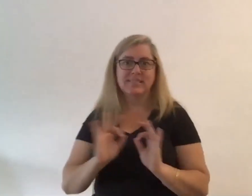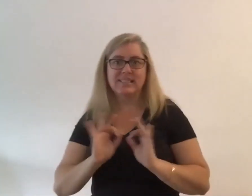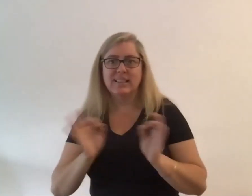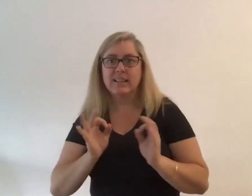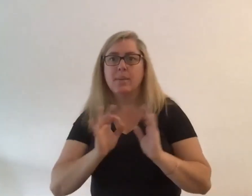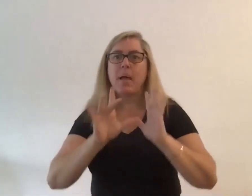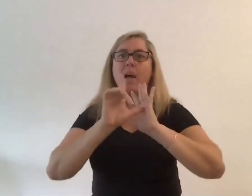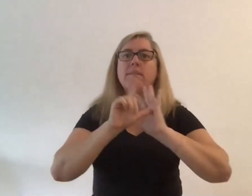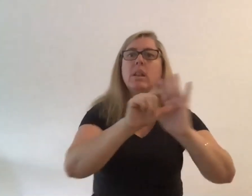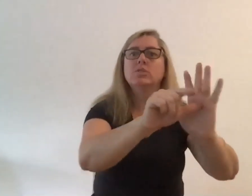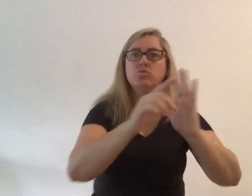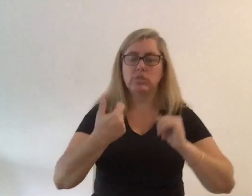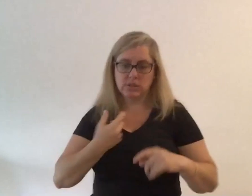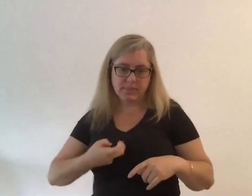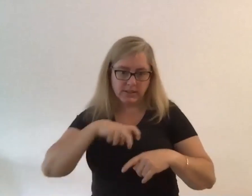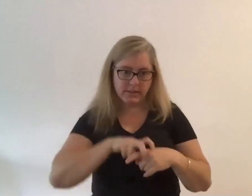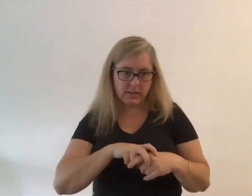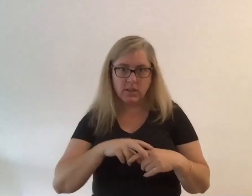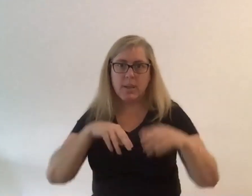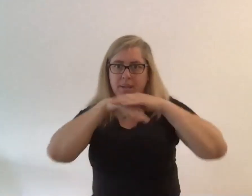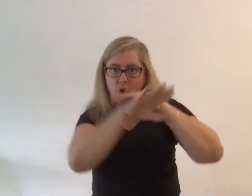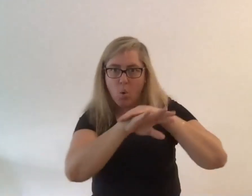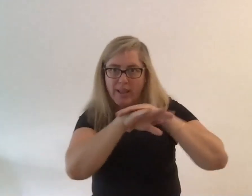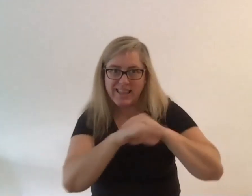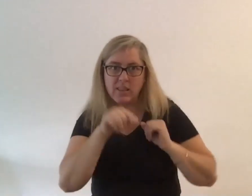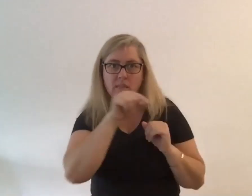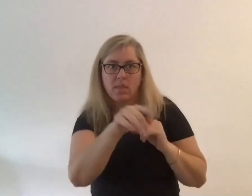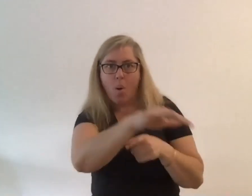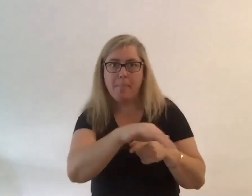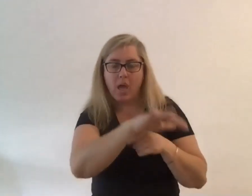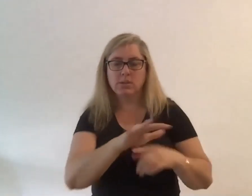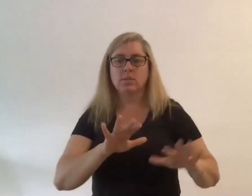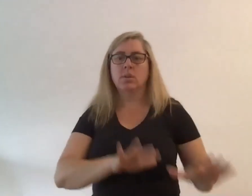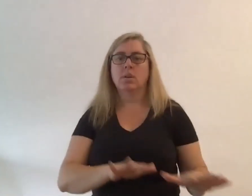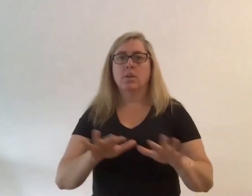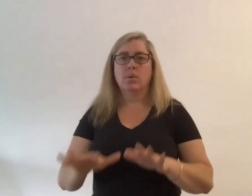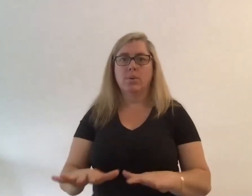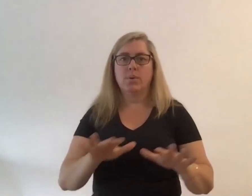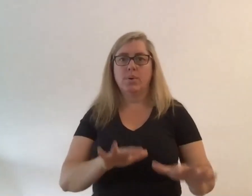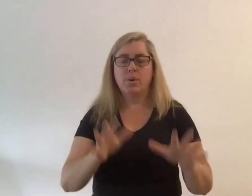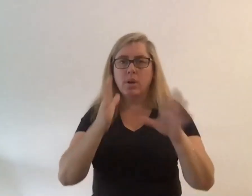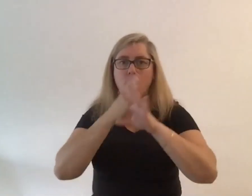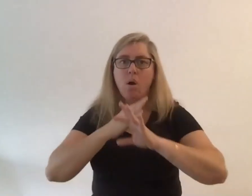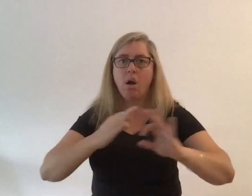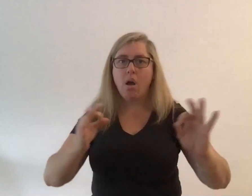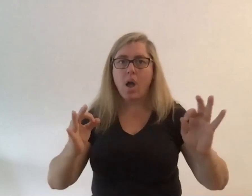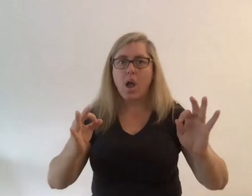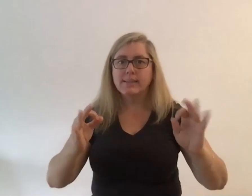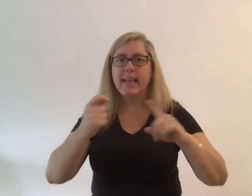station and i i have to go into them calm down be in the quiet and then go to the next section of the journey